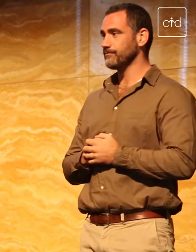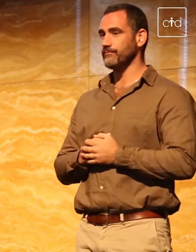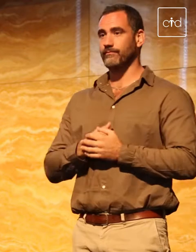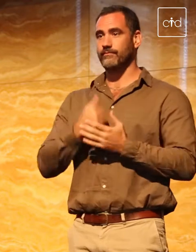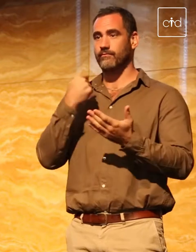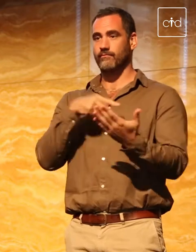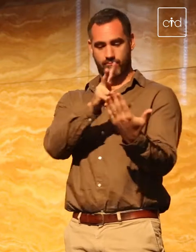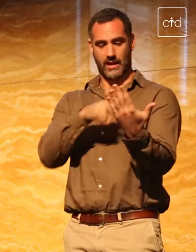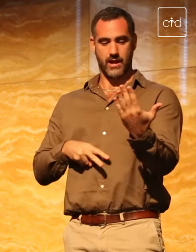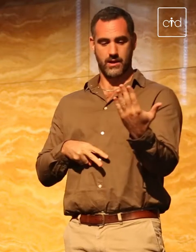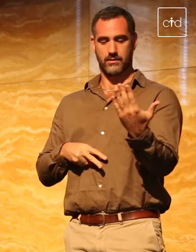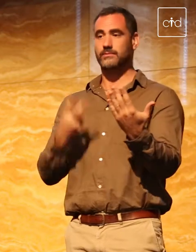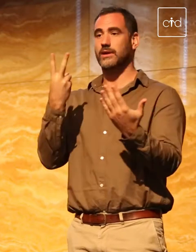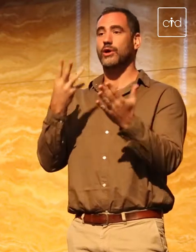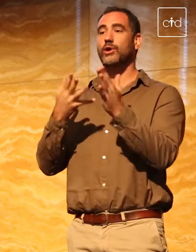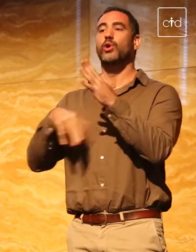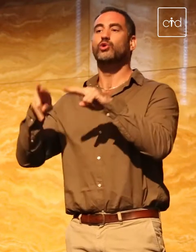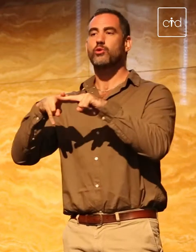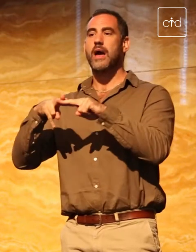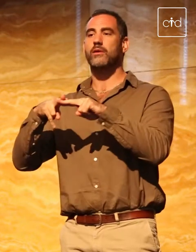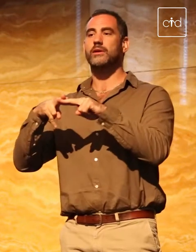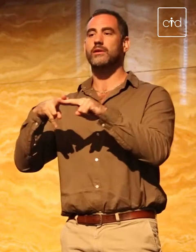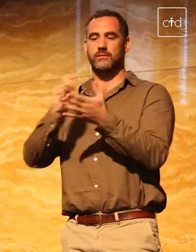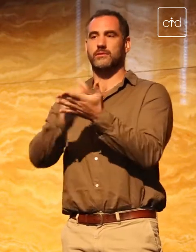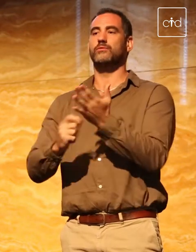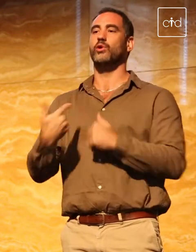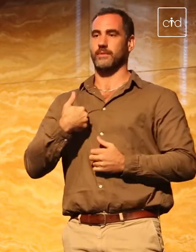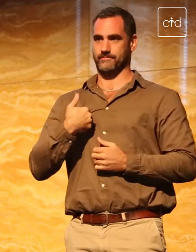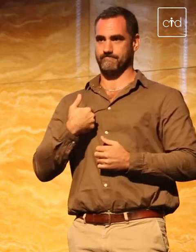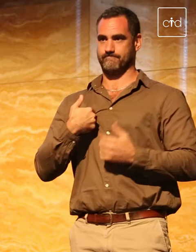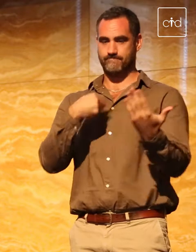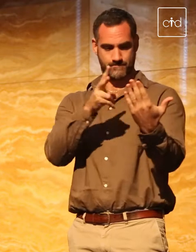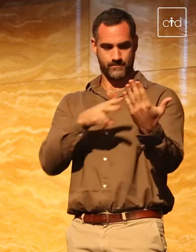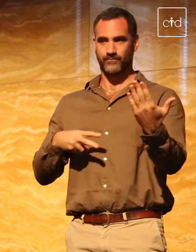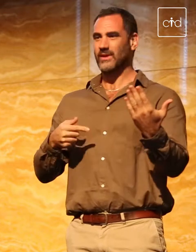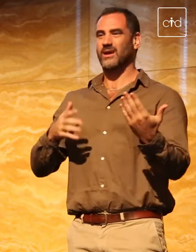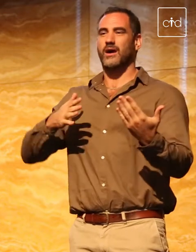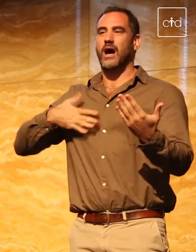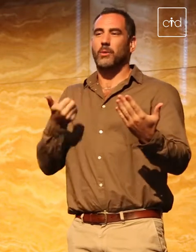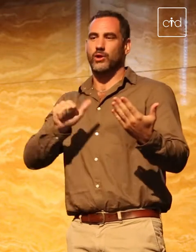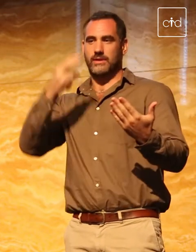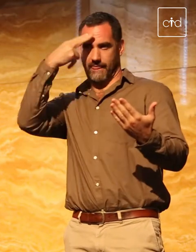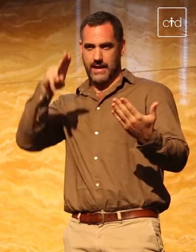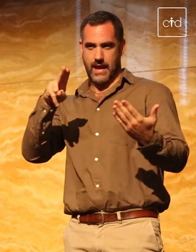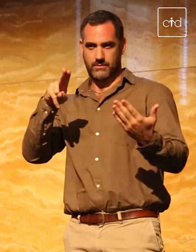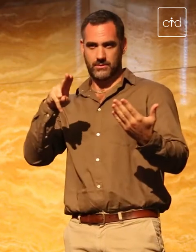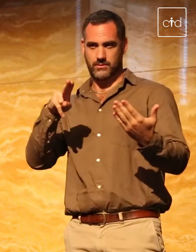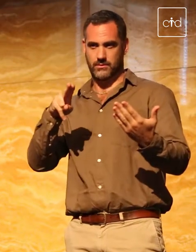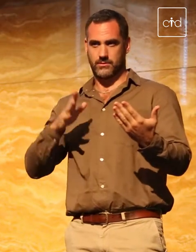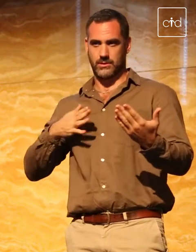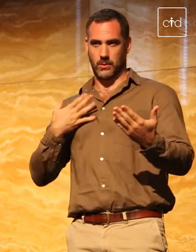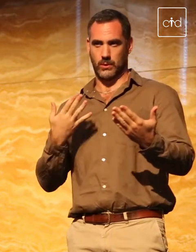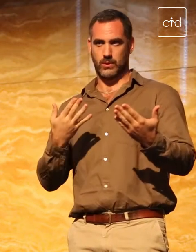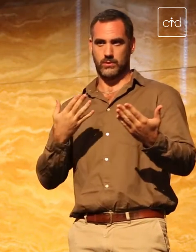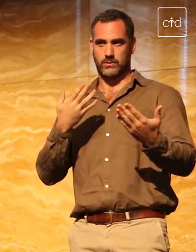people, parents. I'm not going to use their names because I don't want to identify them. But I will